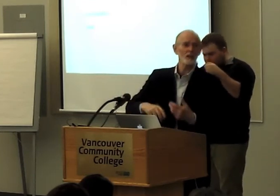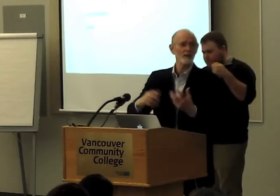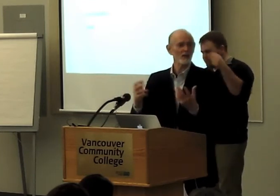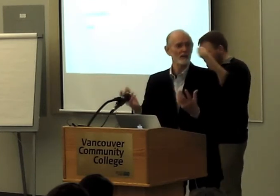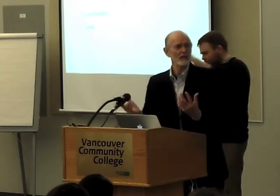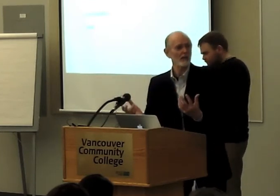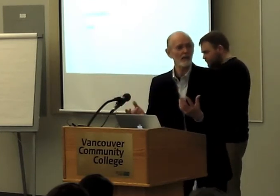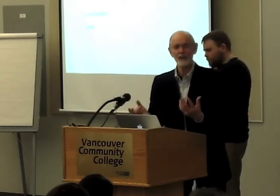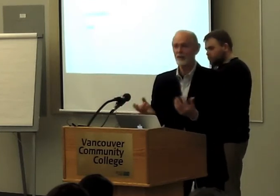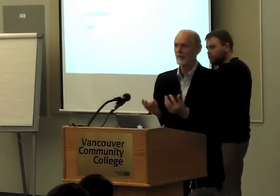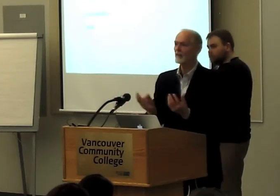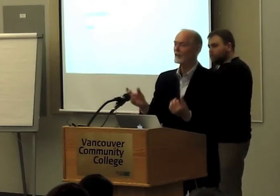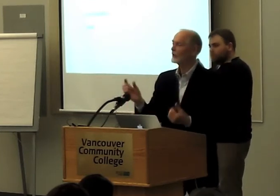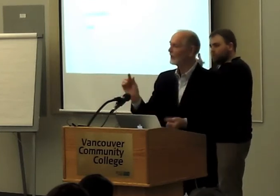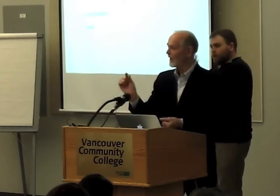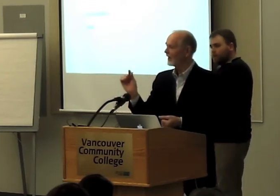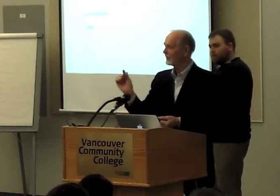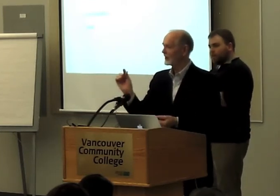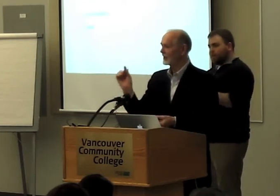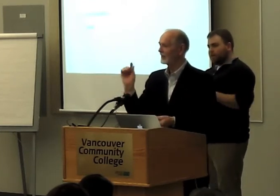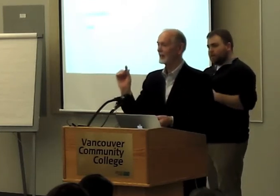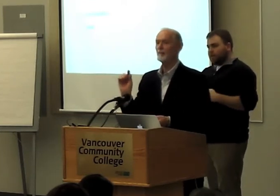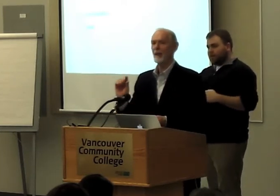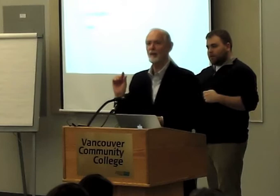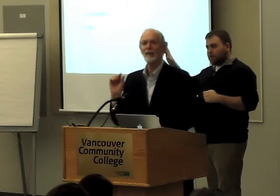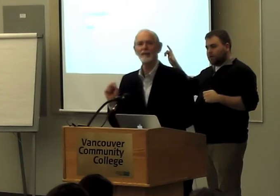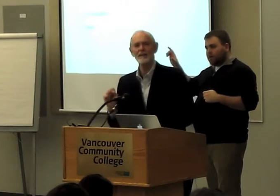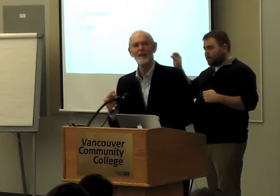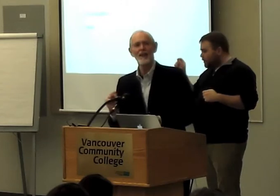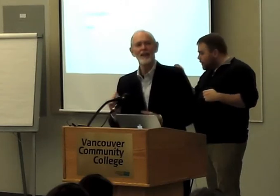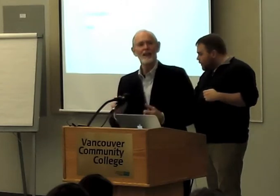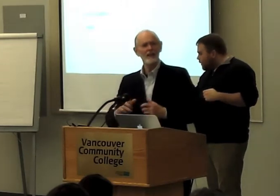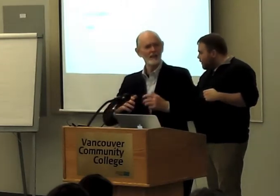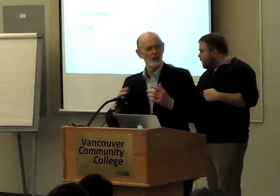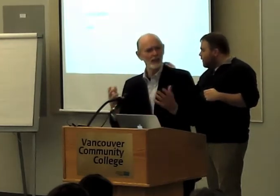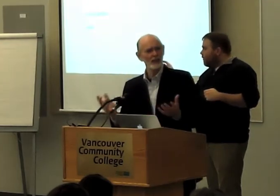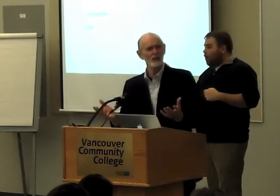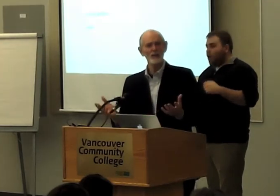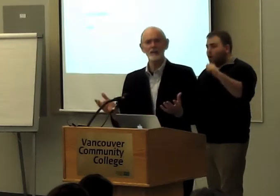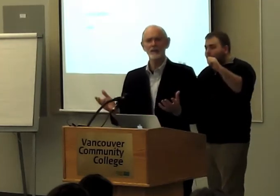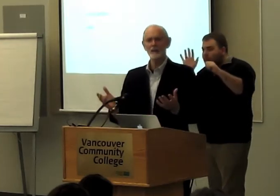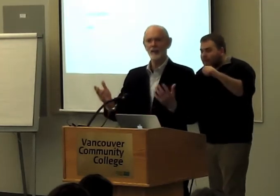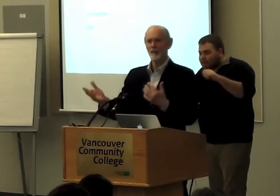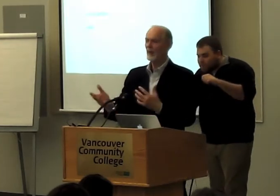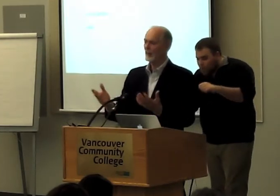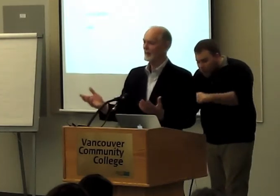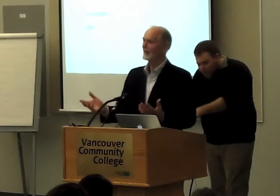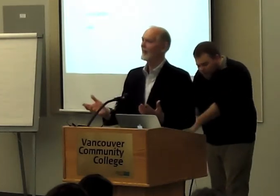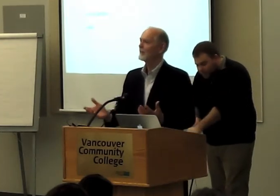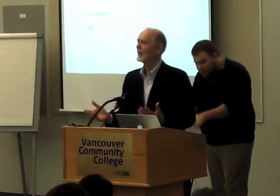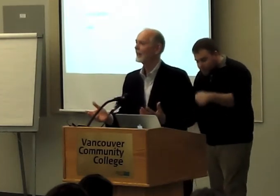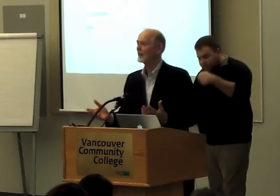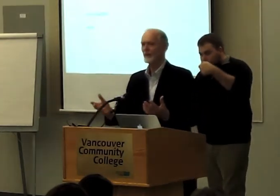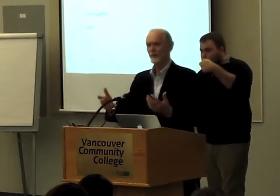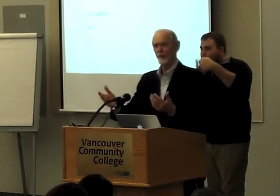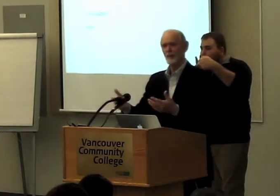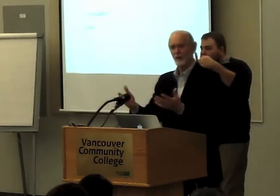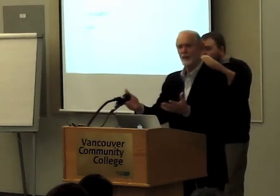into a tank, and lo and behold, these larvae turned into elvers, little baby eels. And so they knew they were coming in